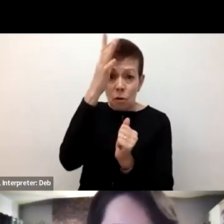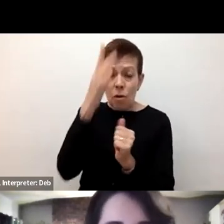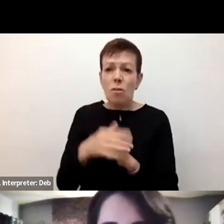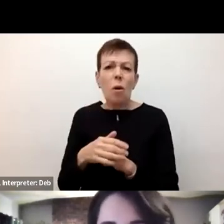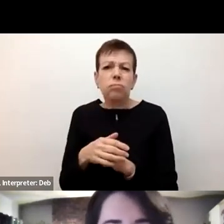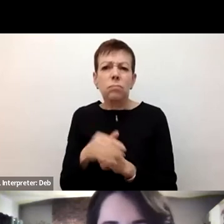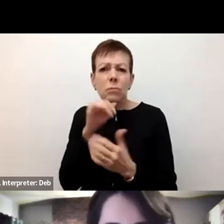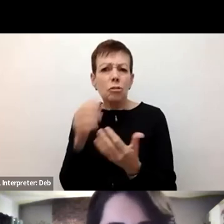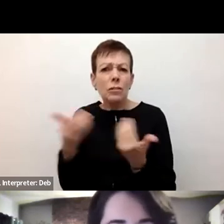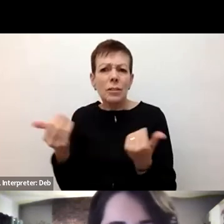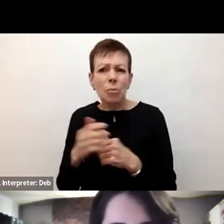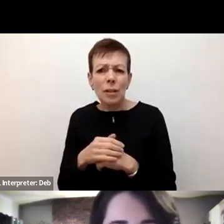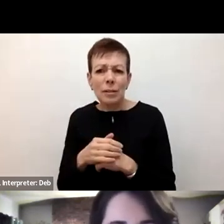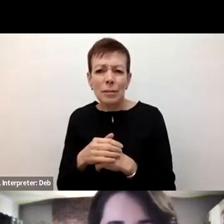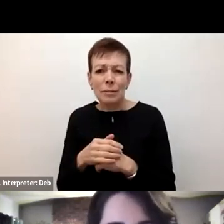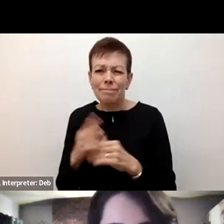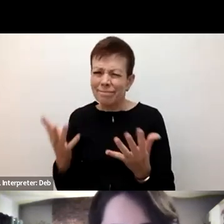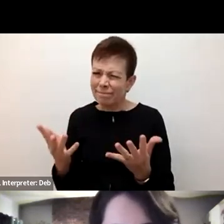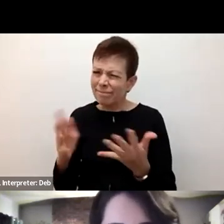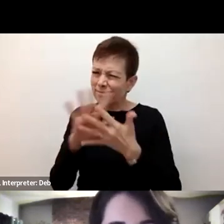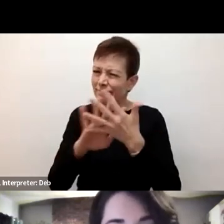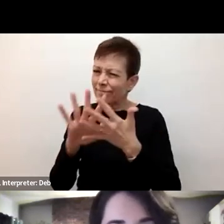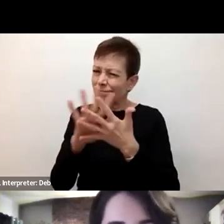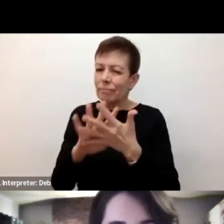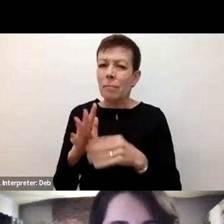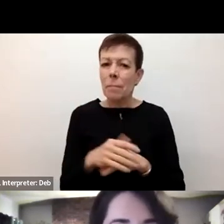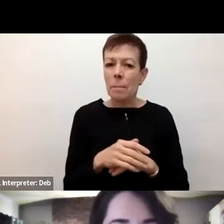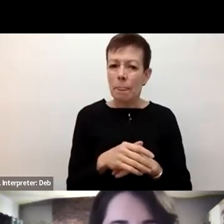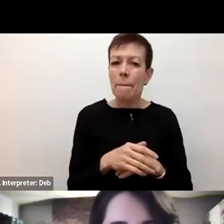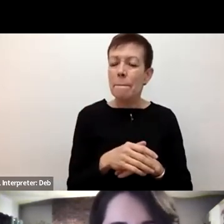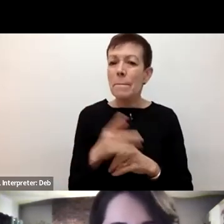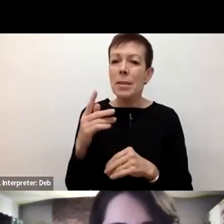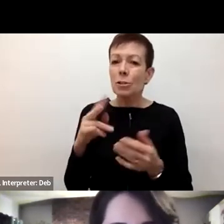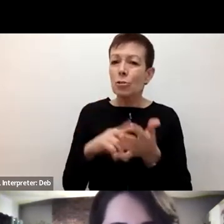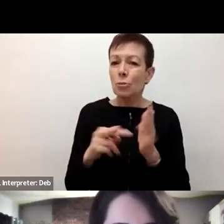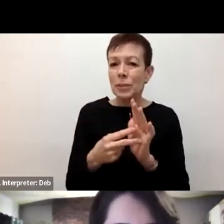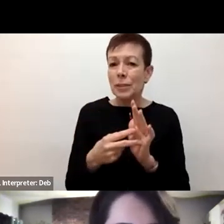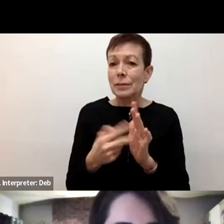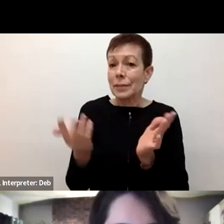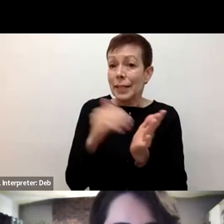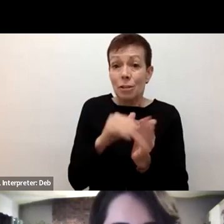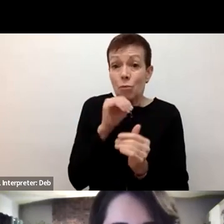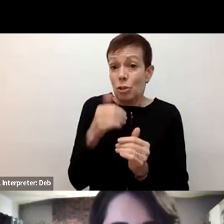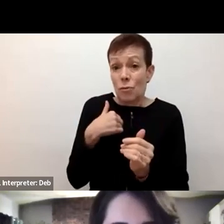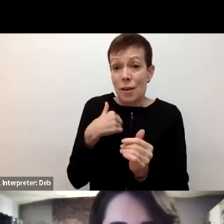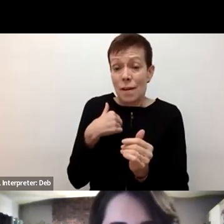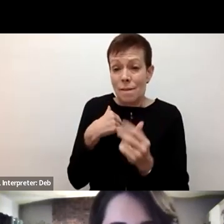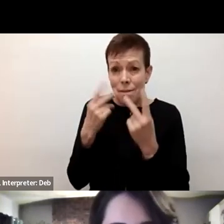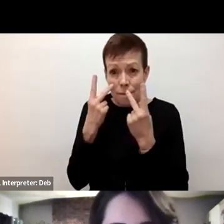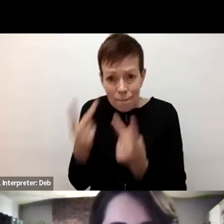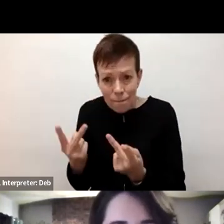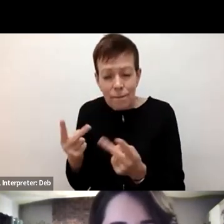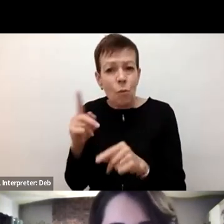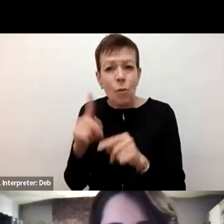that's, that's not an uncommon situation that, you know, we just don't know, we don't have access to this, to such basic information.